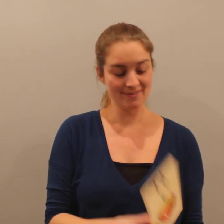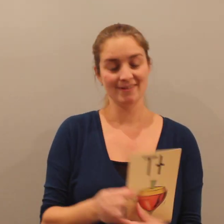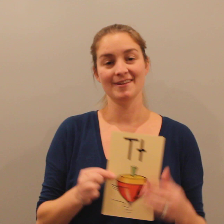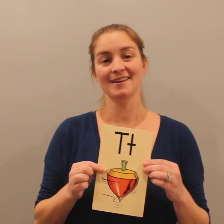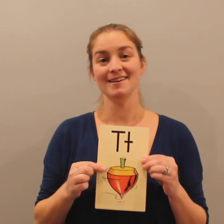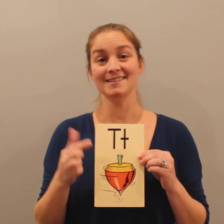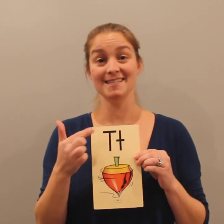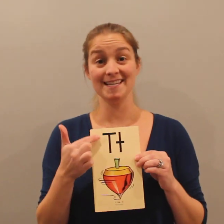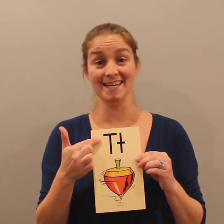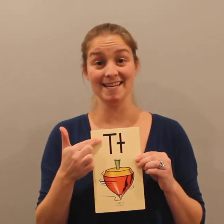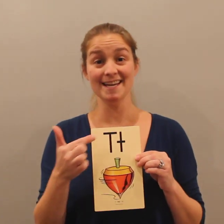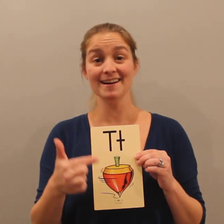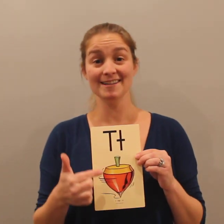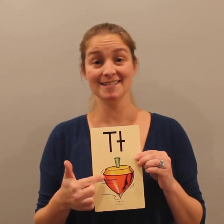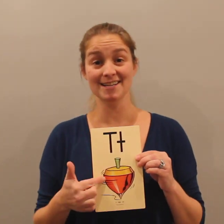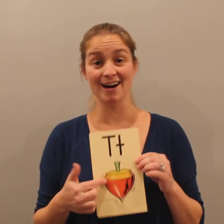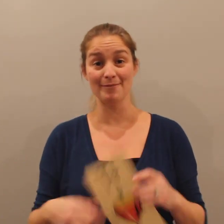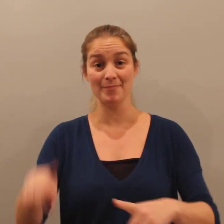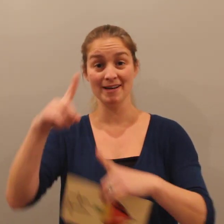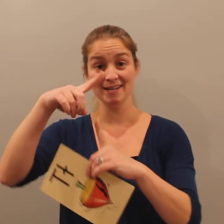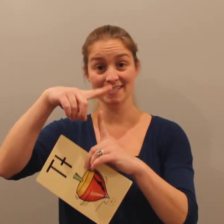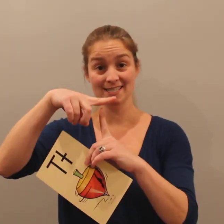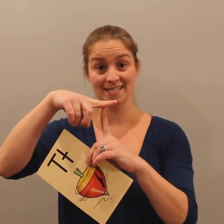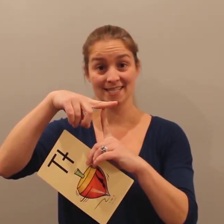T, top, t.